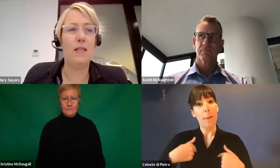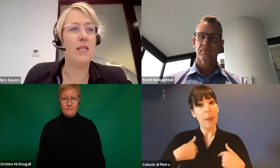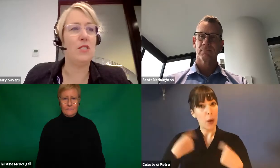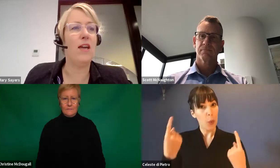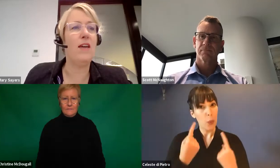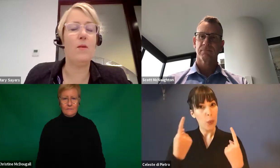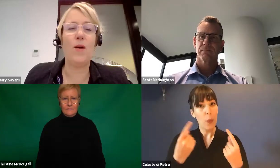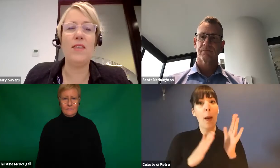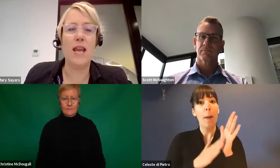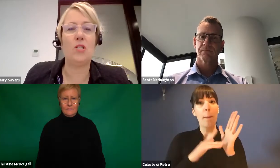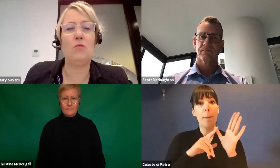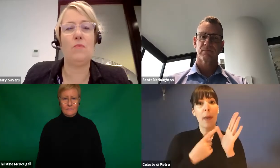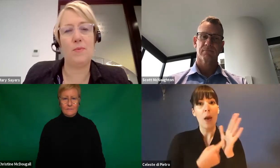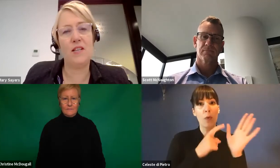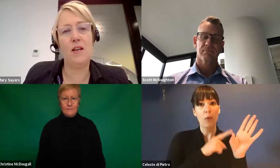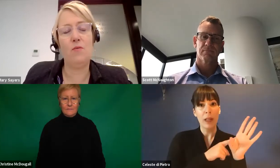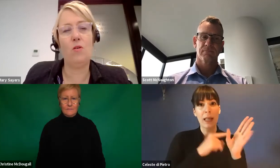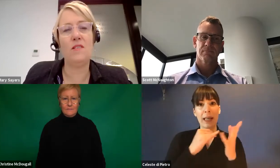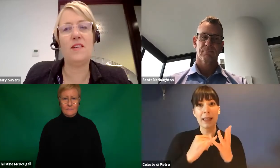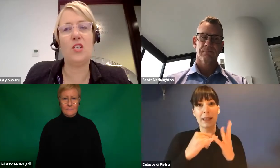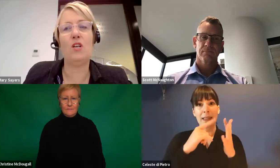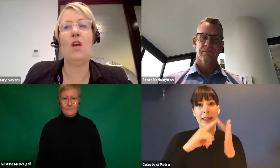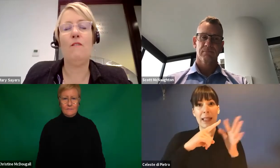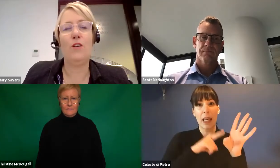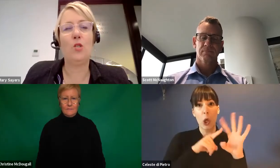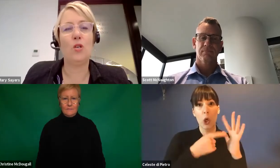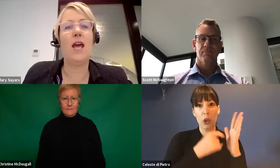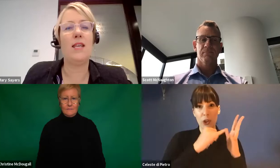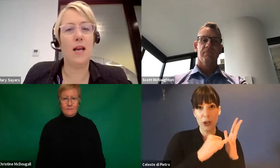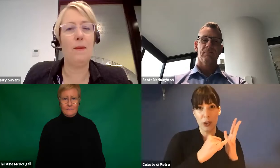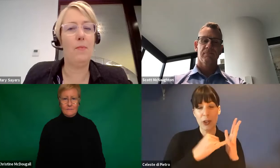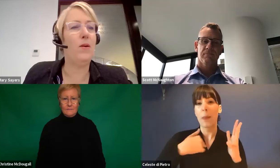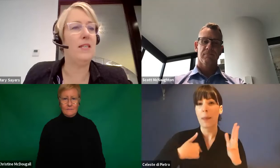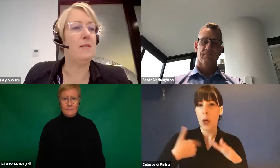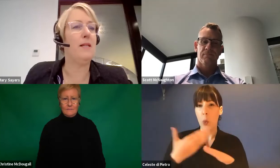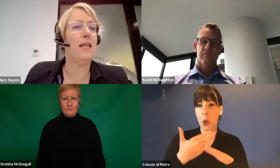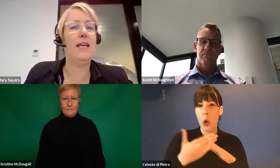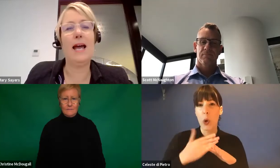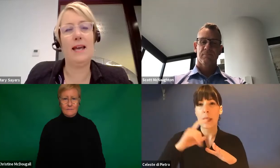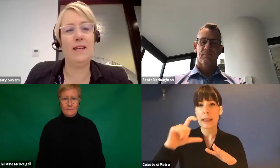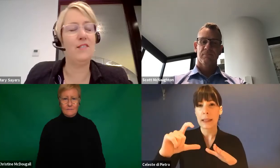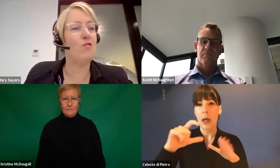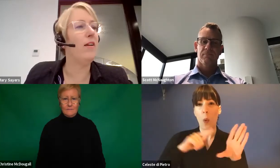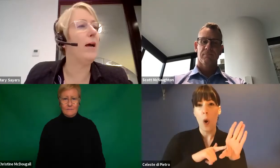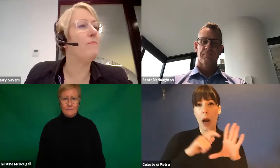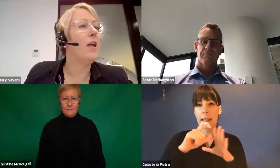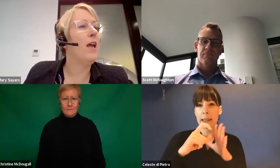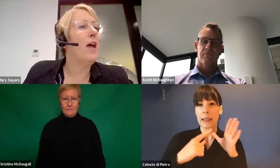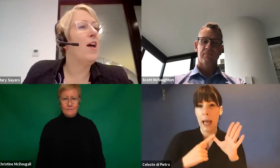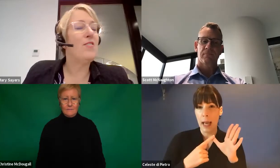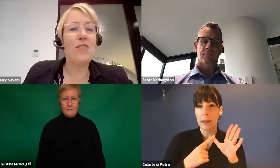with Disability Australia and we're the national representative organisation for children and young people with disability in Australia.